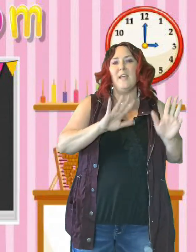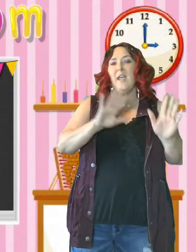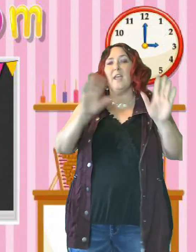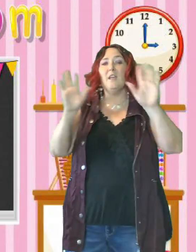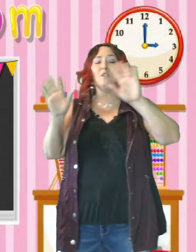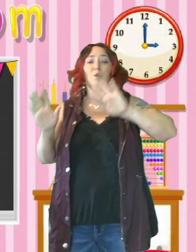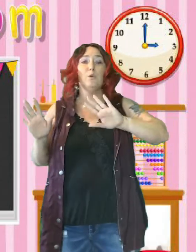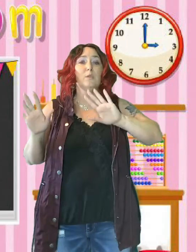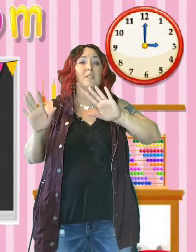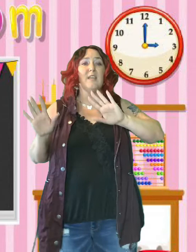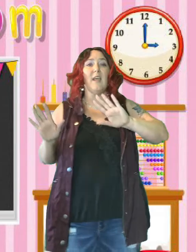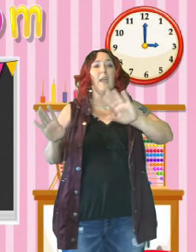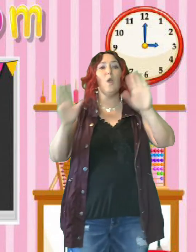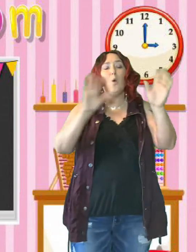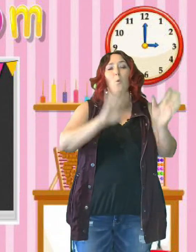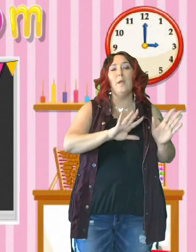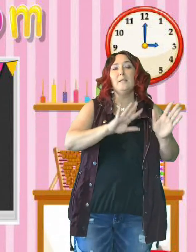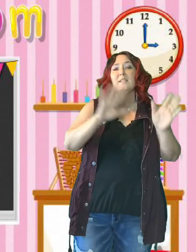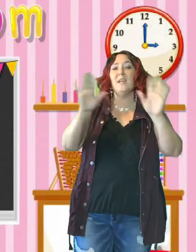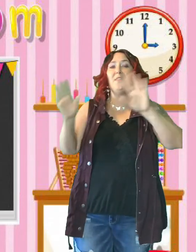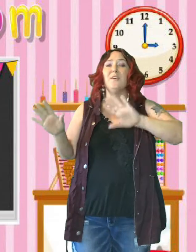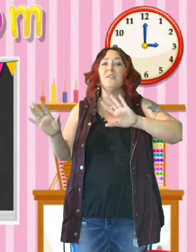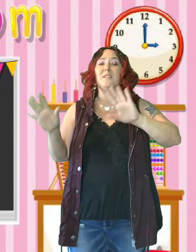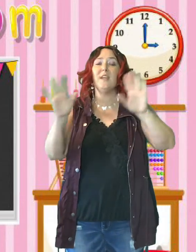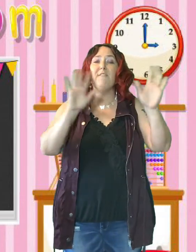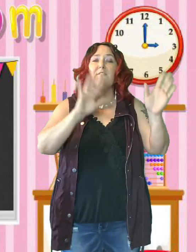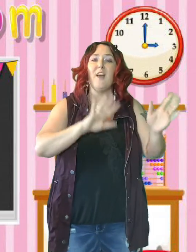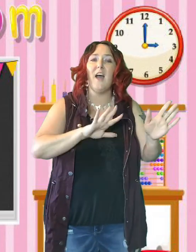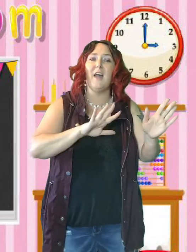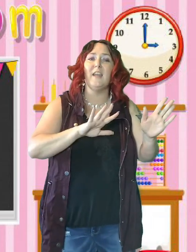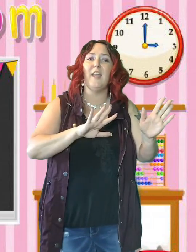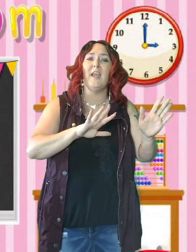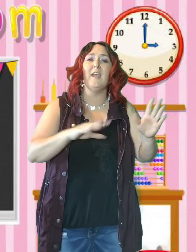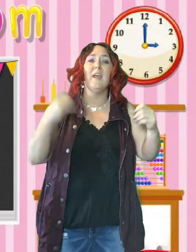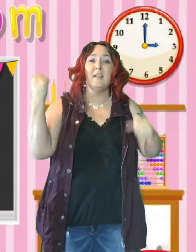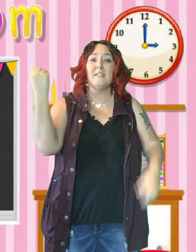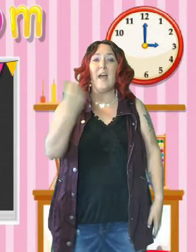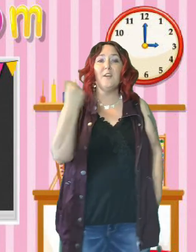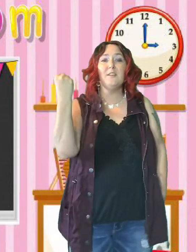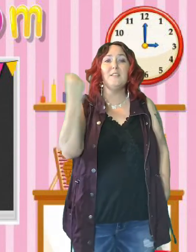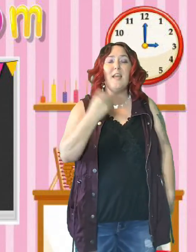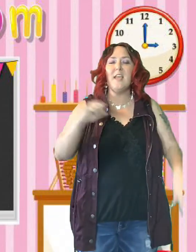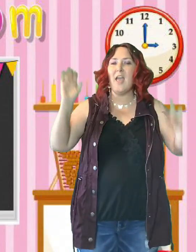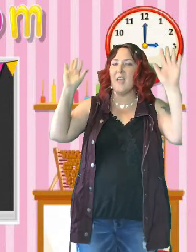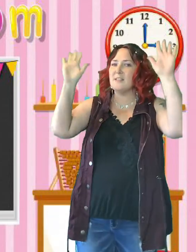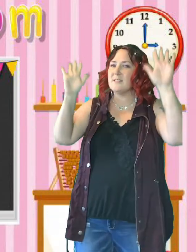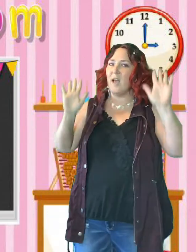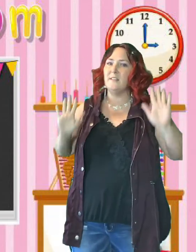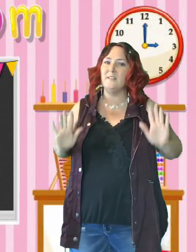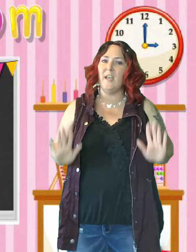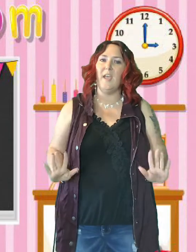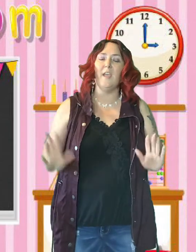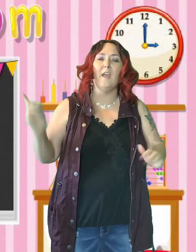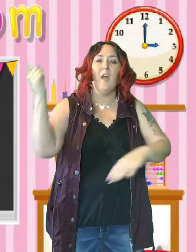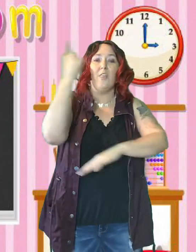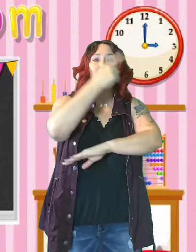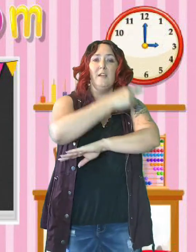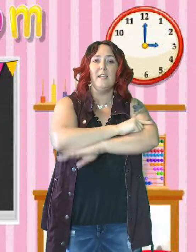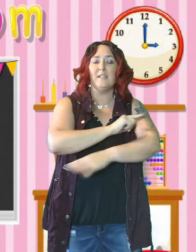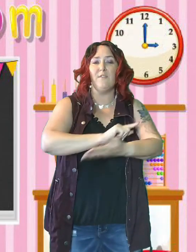Monday. Tuesday. Wednesday. Thursday. Friday. Saturday. And Sunday. The days of